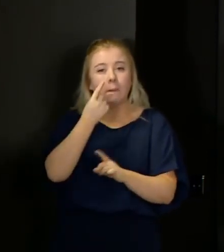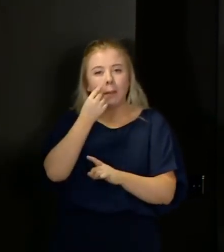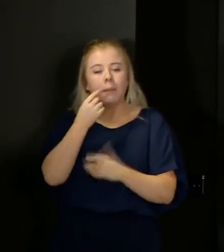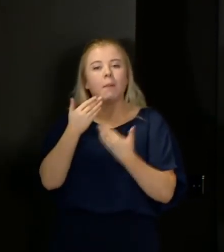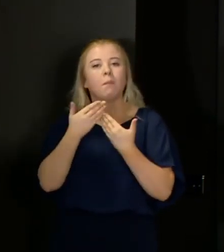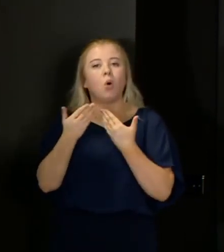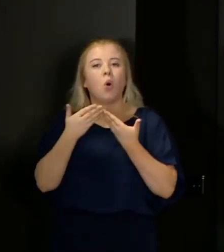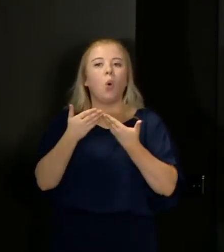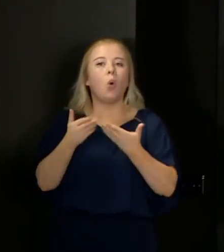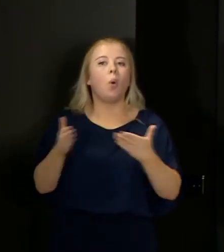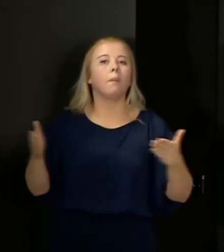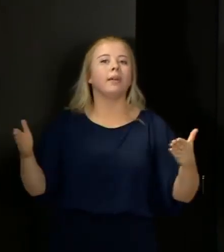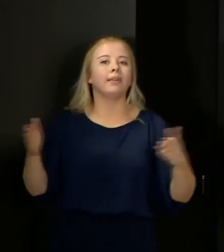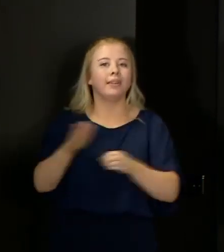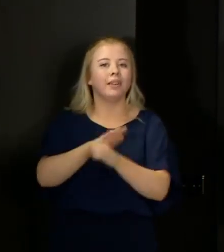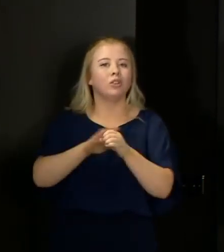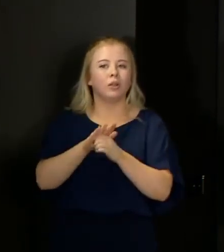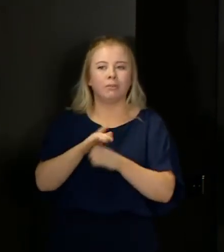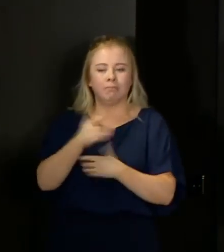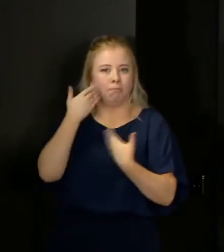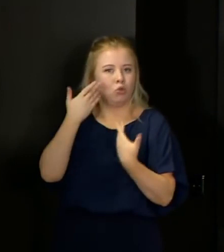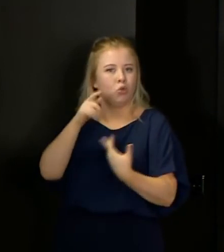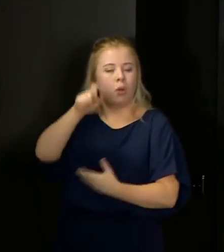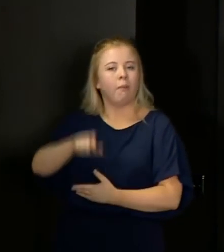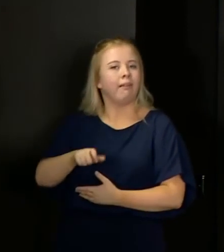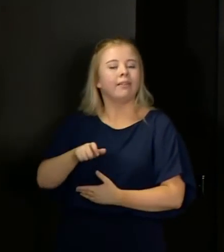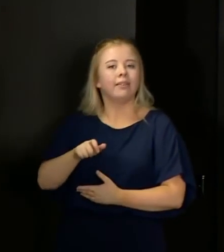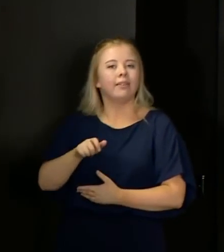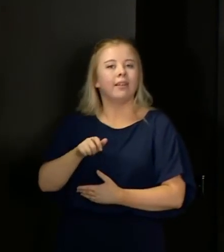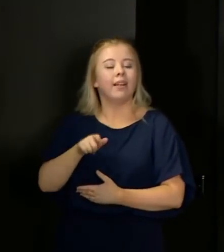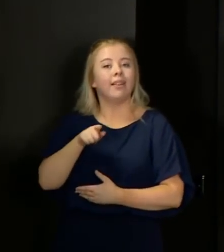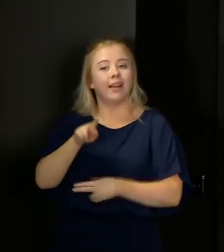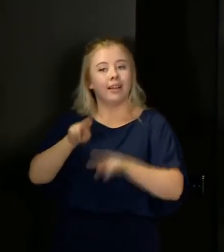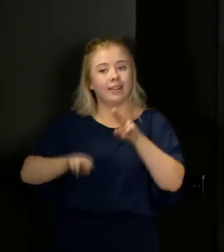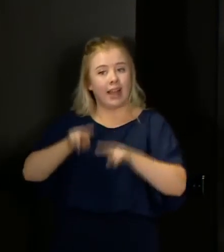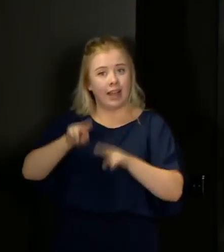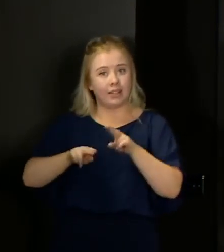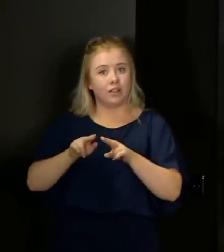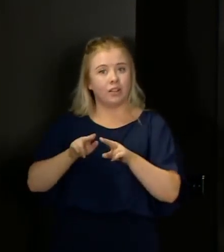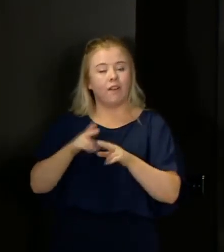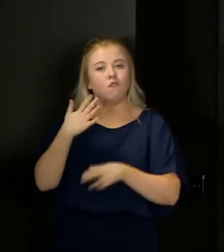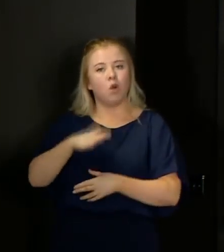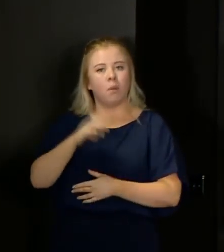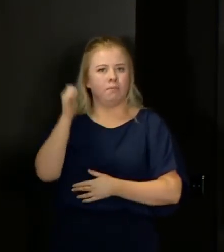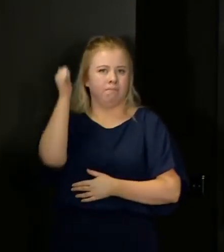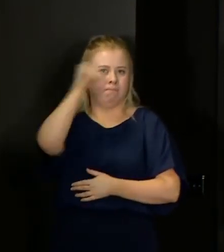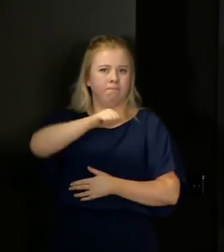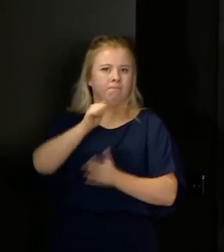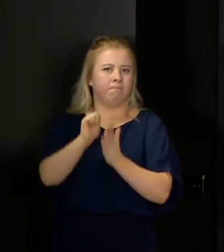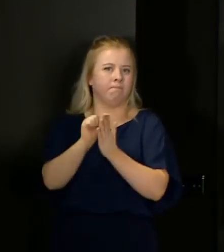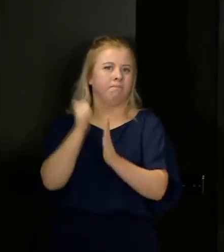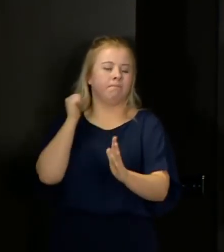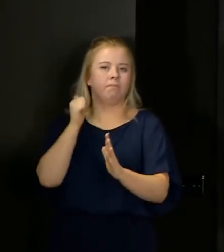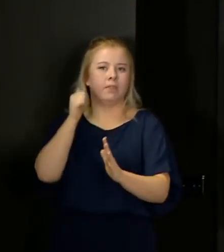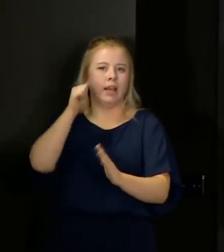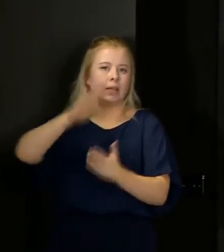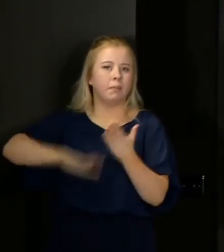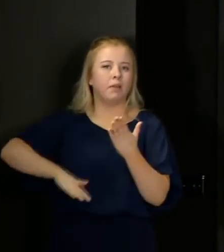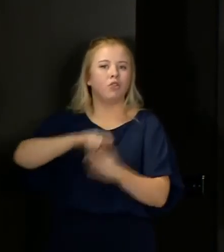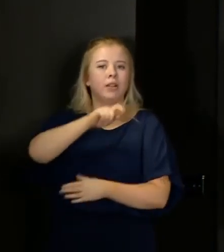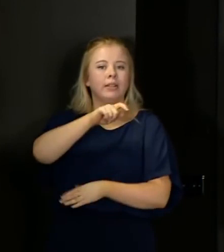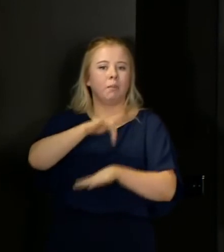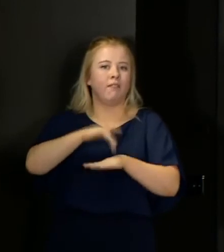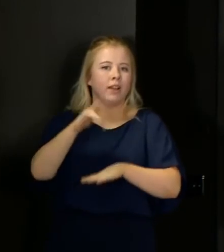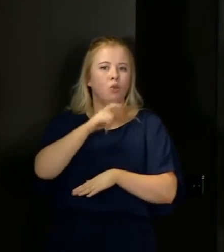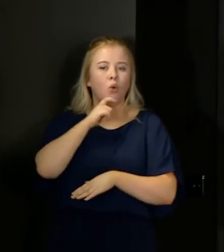in a more open situation those are generally assessed by very experienced health protection professionals who